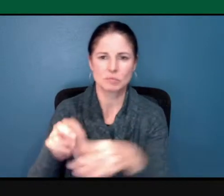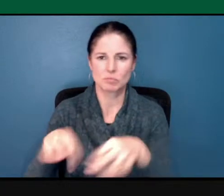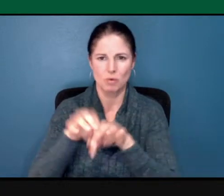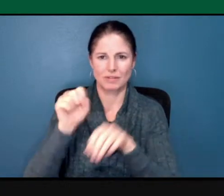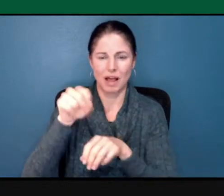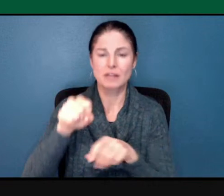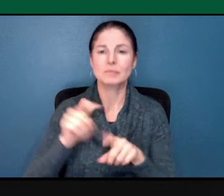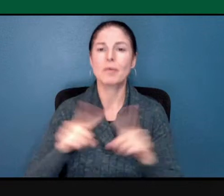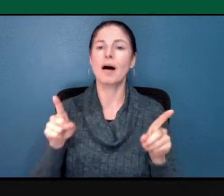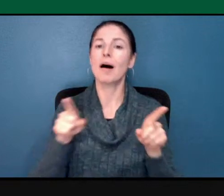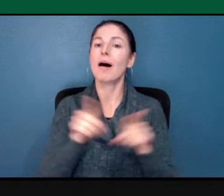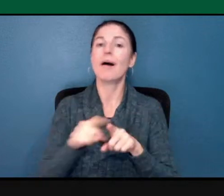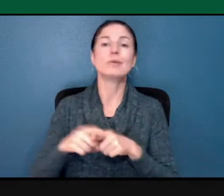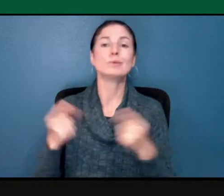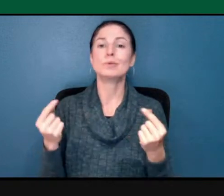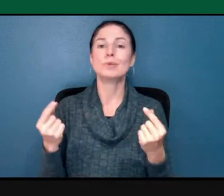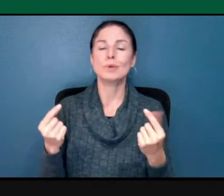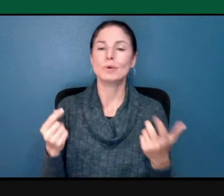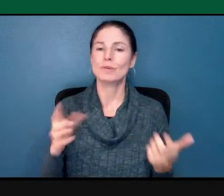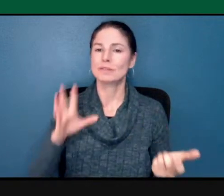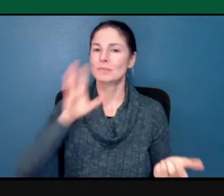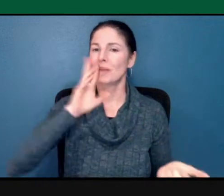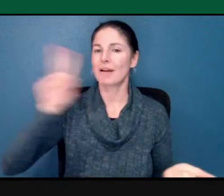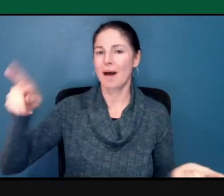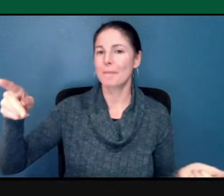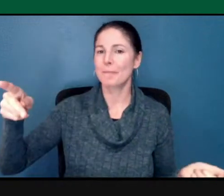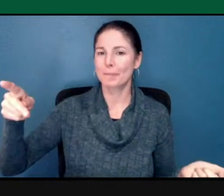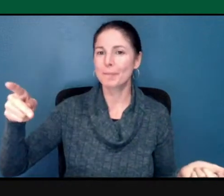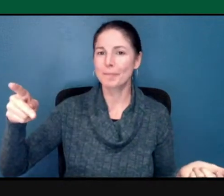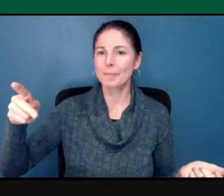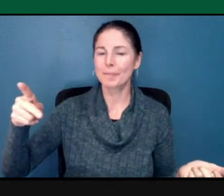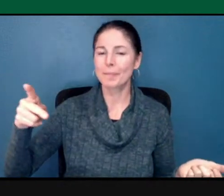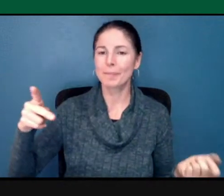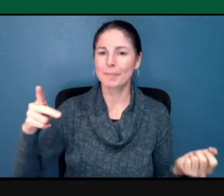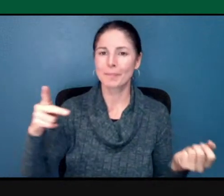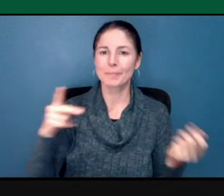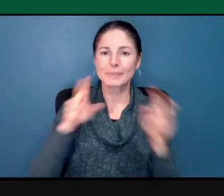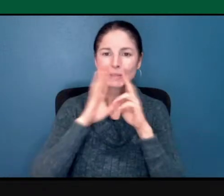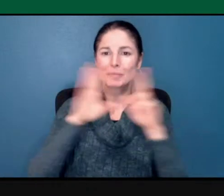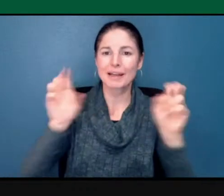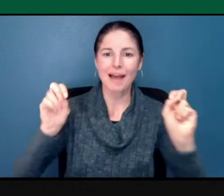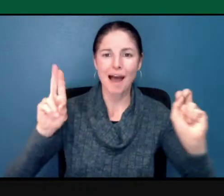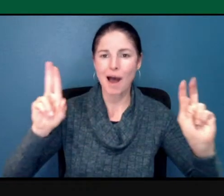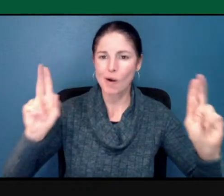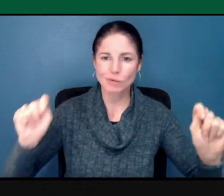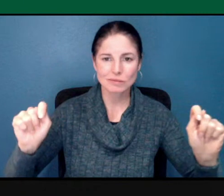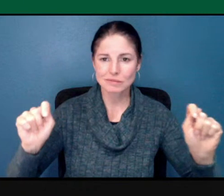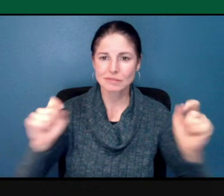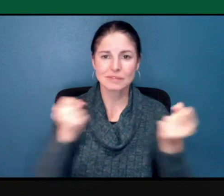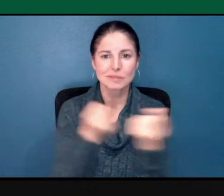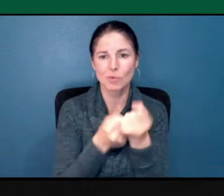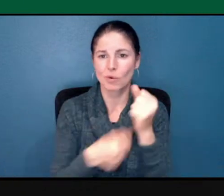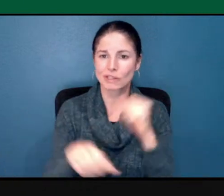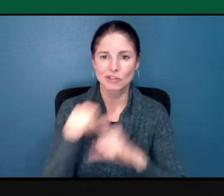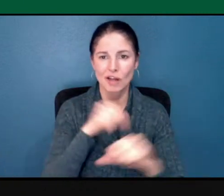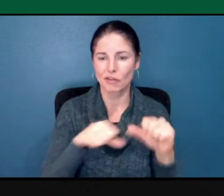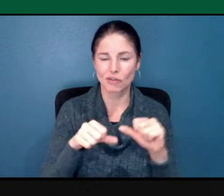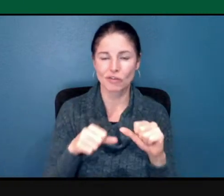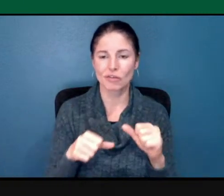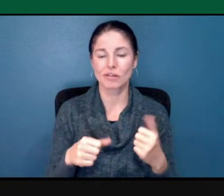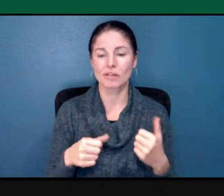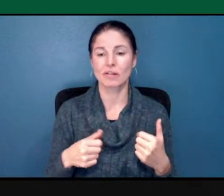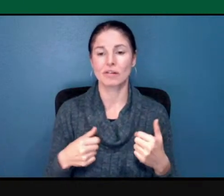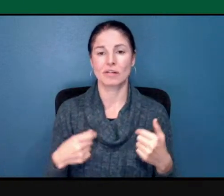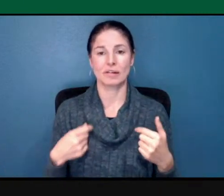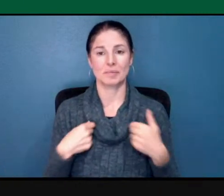do is to speak up, speak out and support each other. In my 30-plus years in